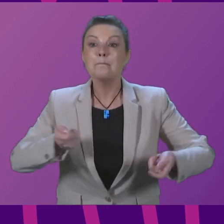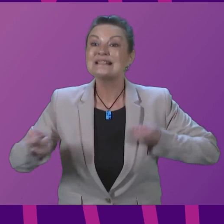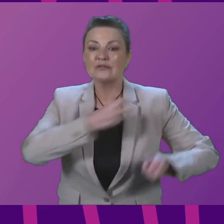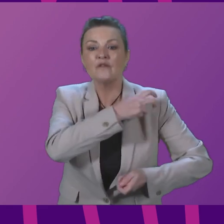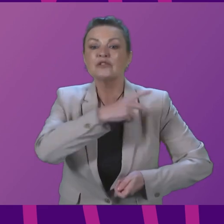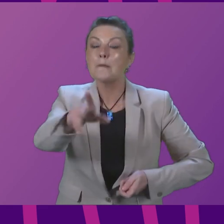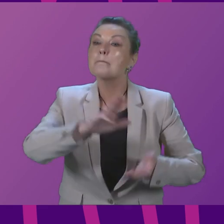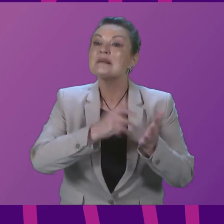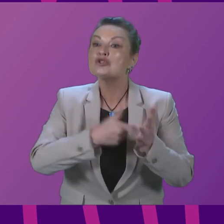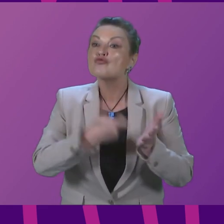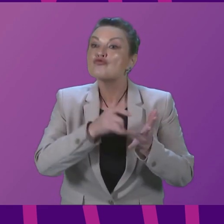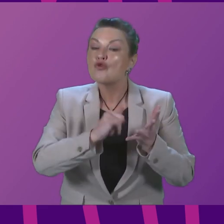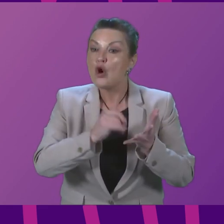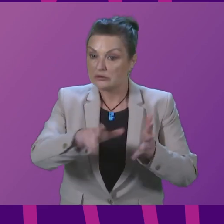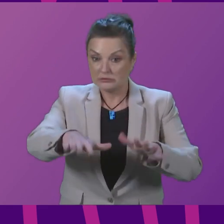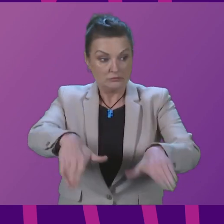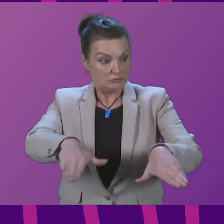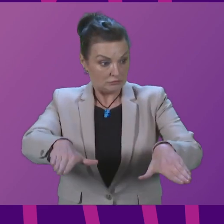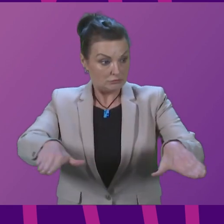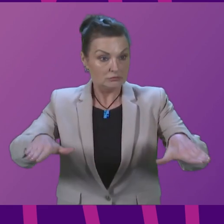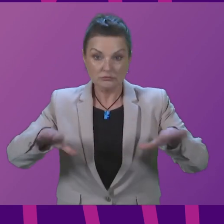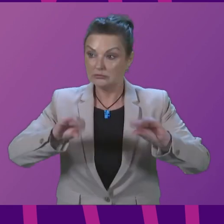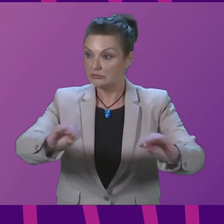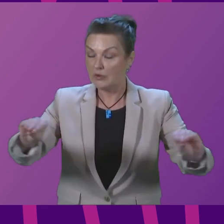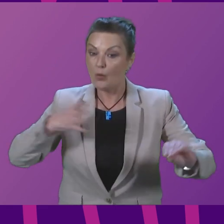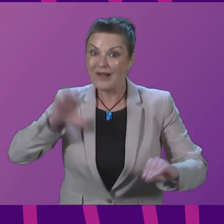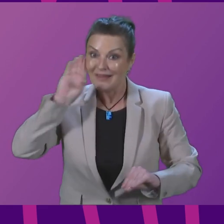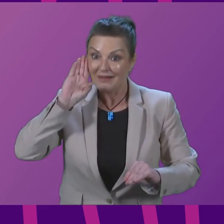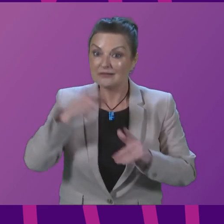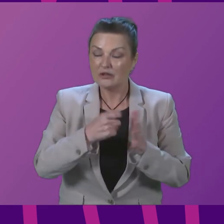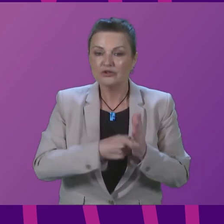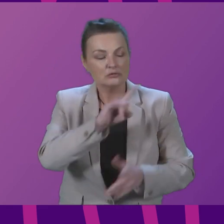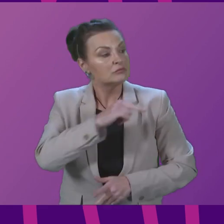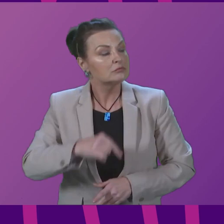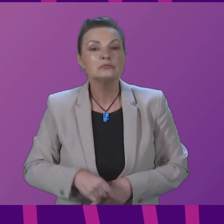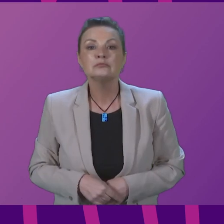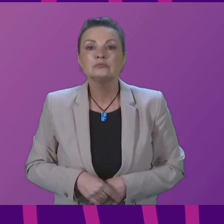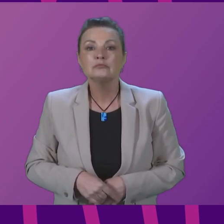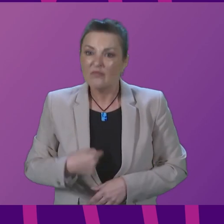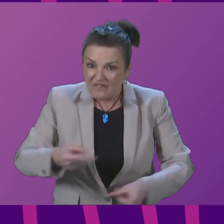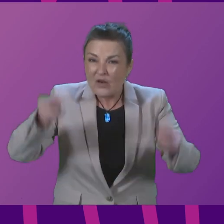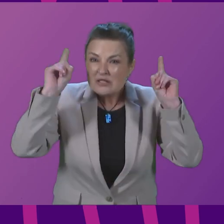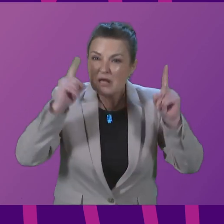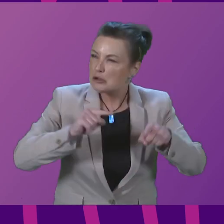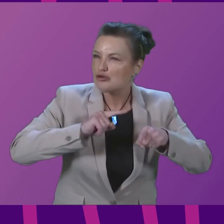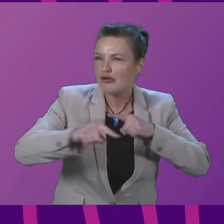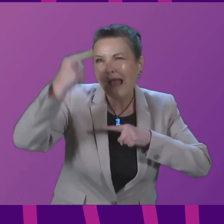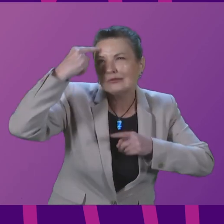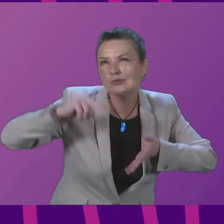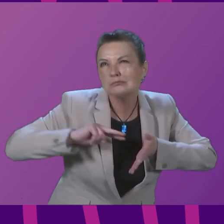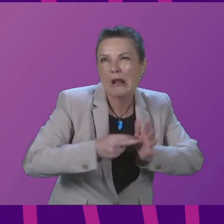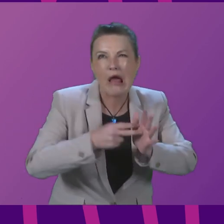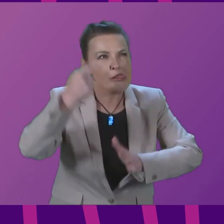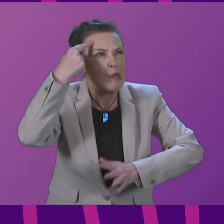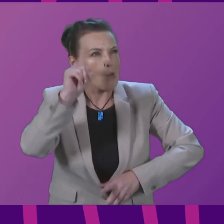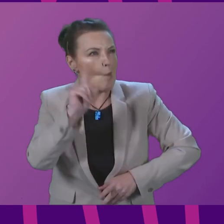Mr Ross, can we please hear Mr Ross? Thank you. The First Minister is trying to predict what I would say at First Minister's